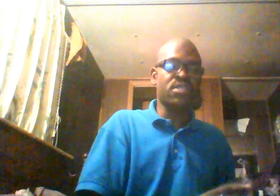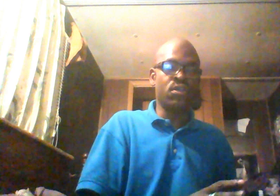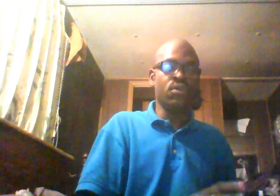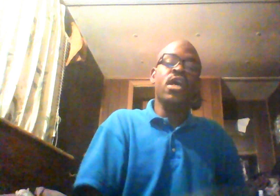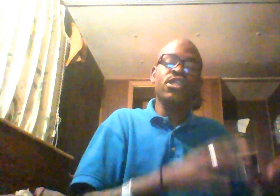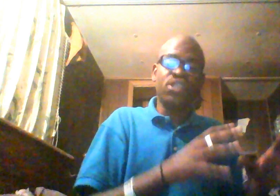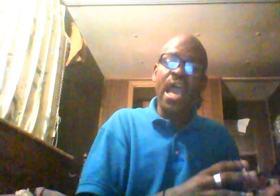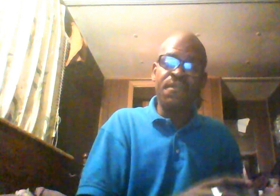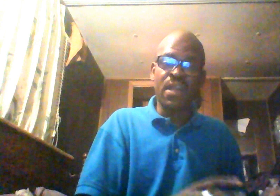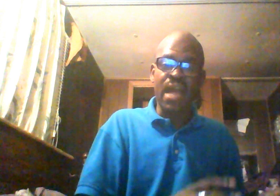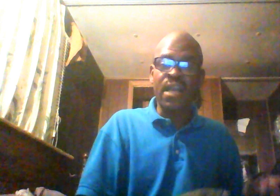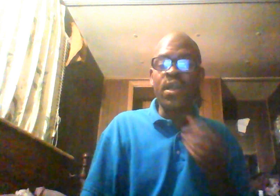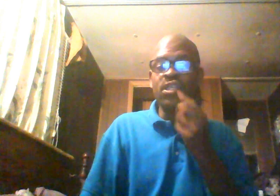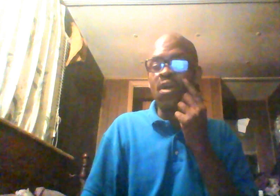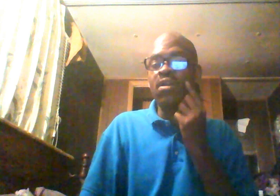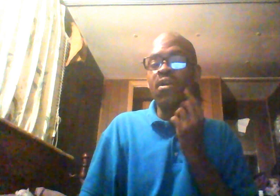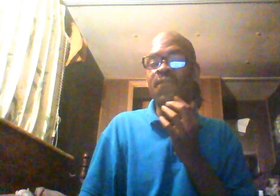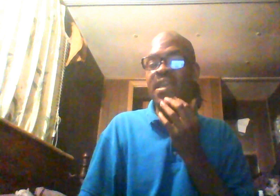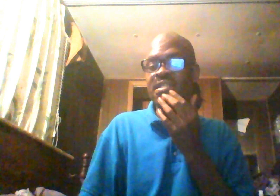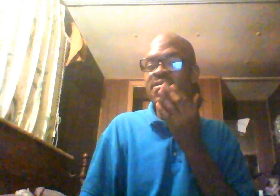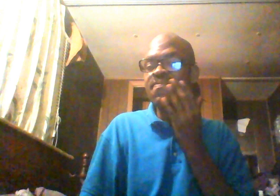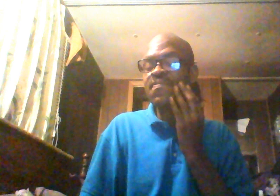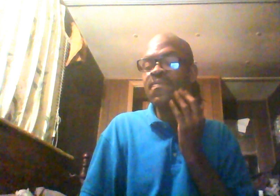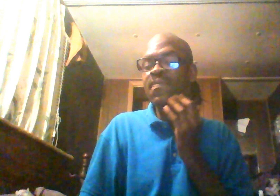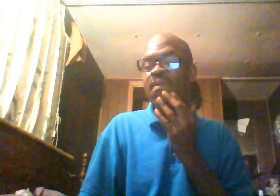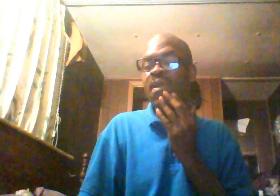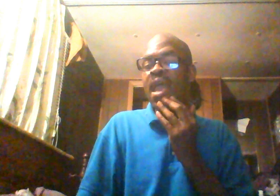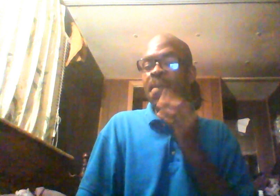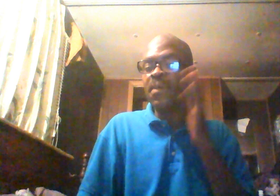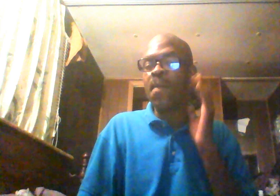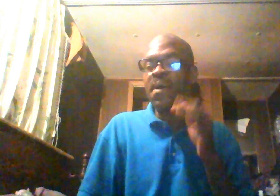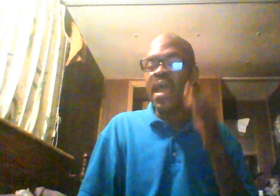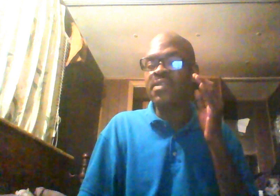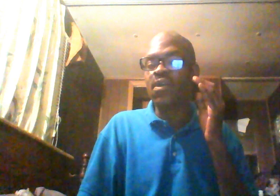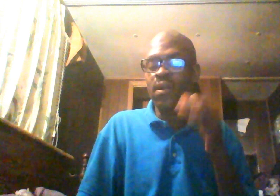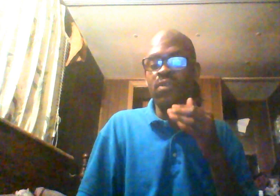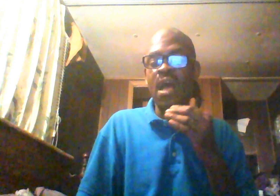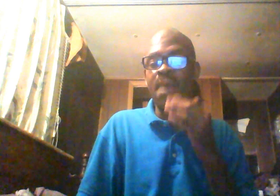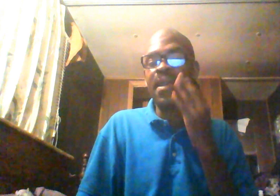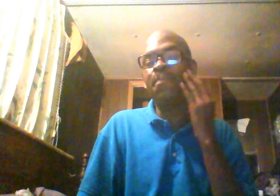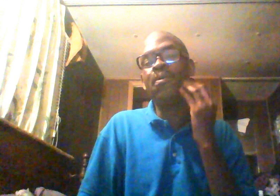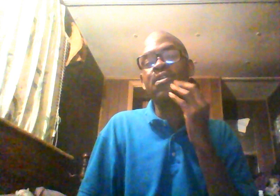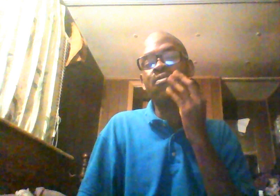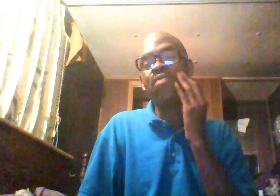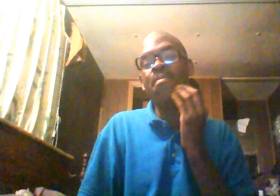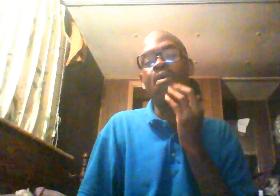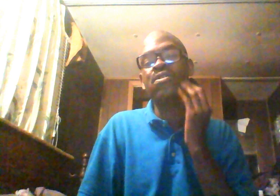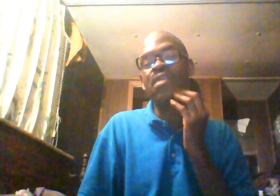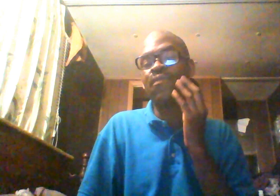little, she had vitiligo. And, it started in her face. But, her mother had to quit her job. And, put this cream on several